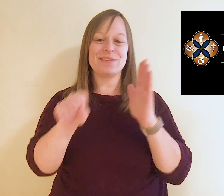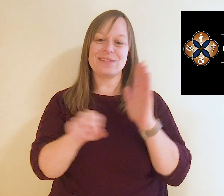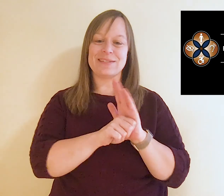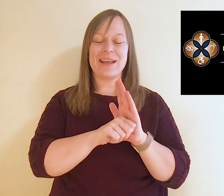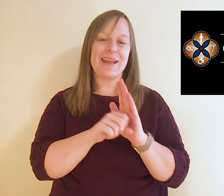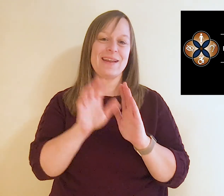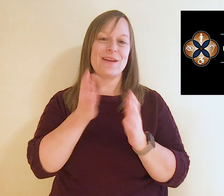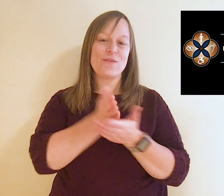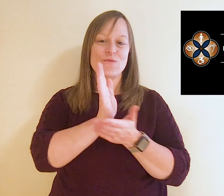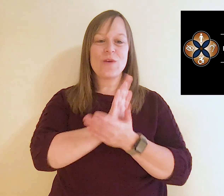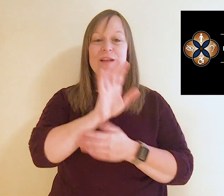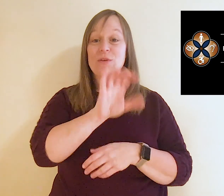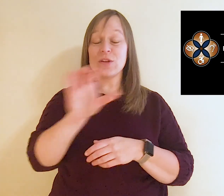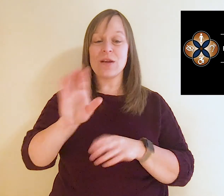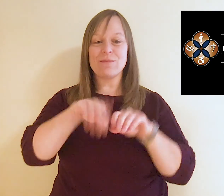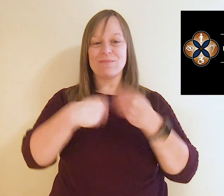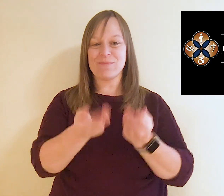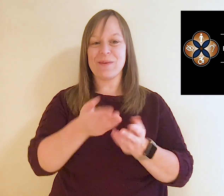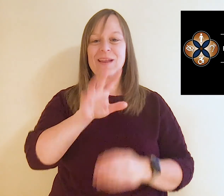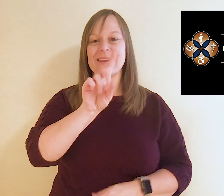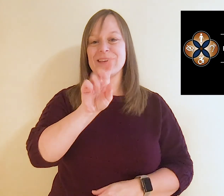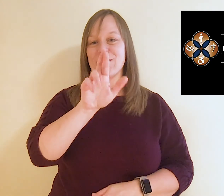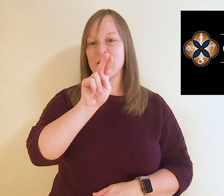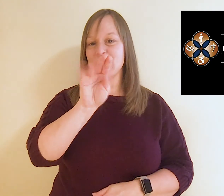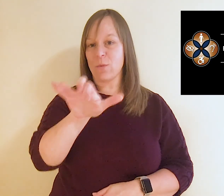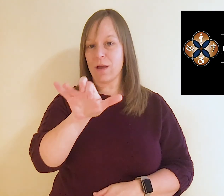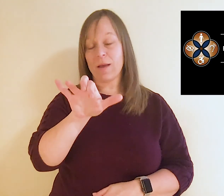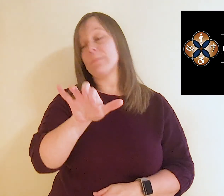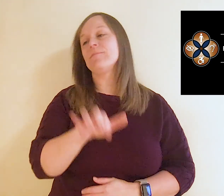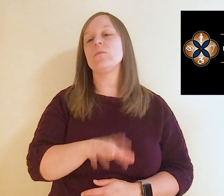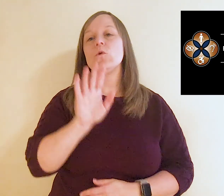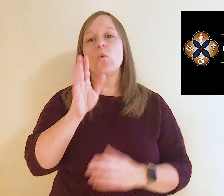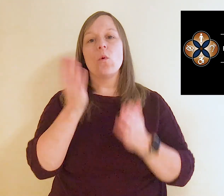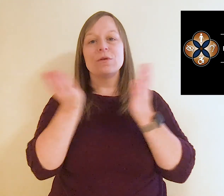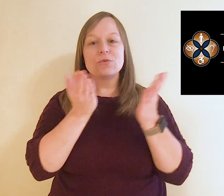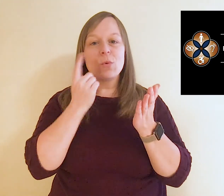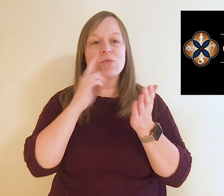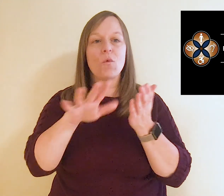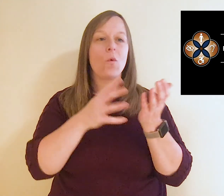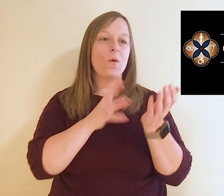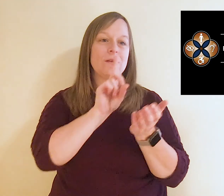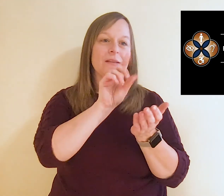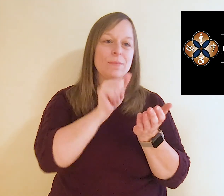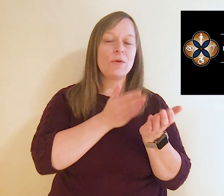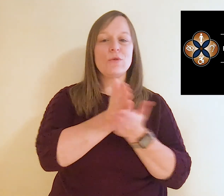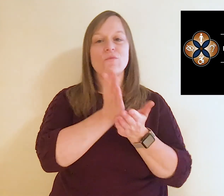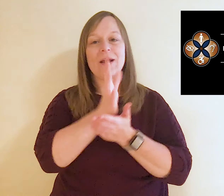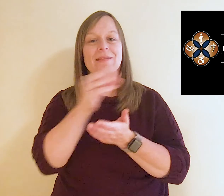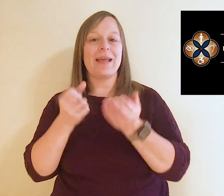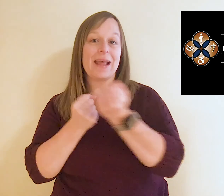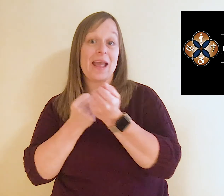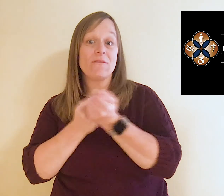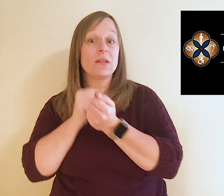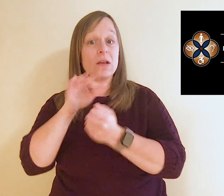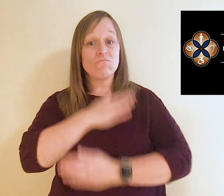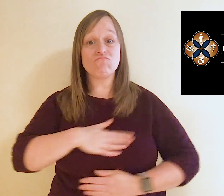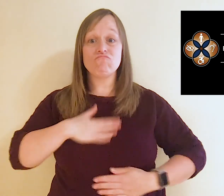of Rights Closed Captioned has been brought to you by Disability Rights New York, your source for disability rights and advocacy. If you